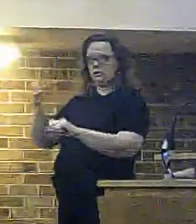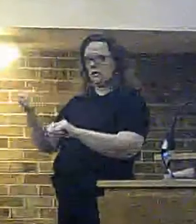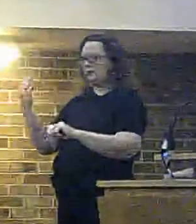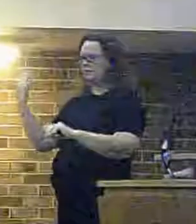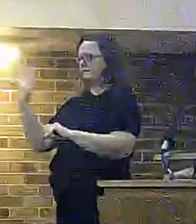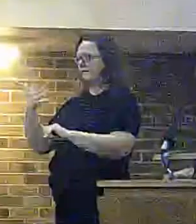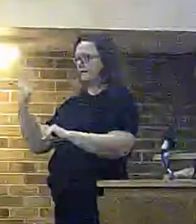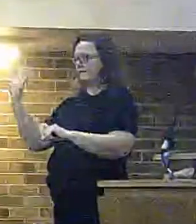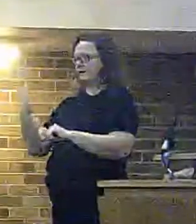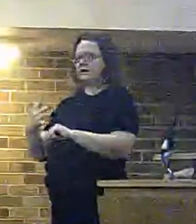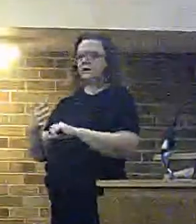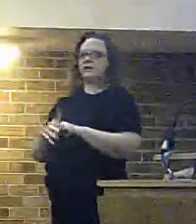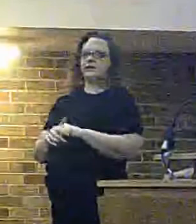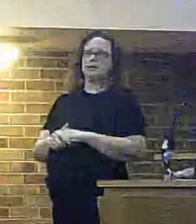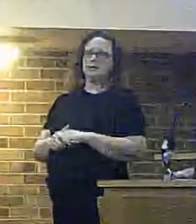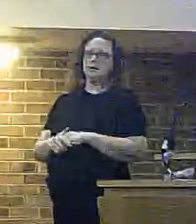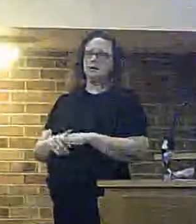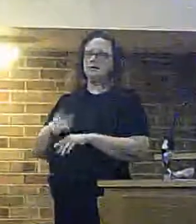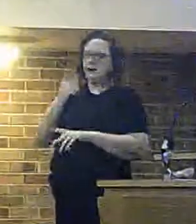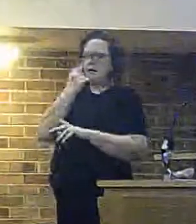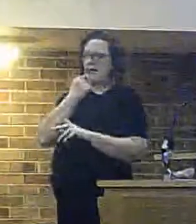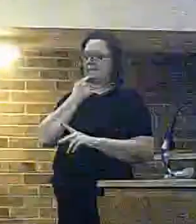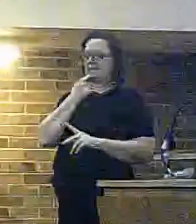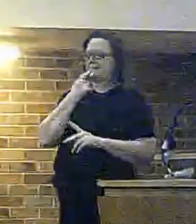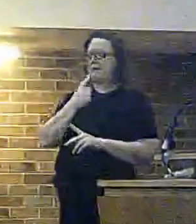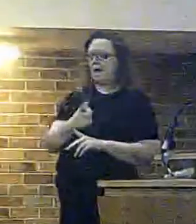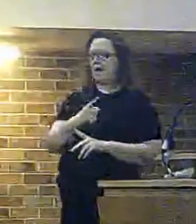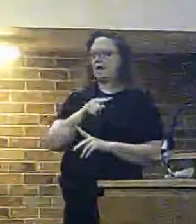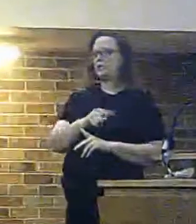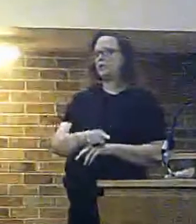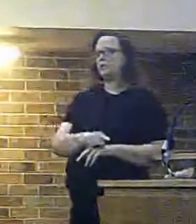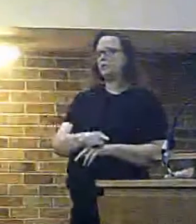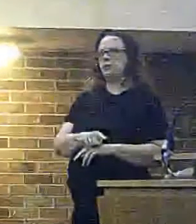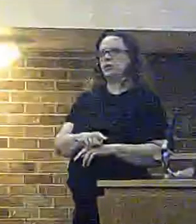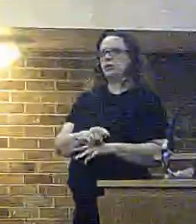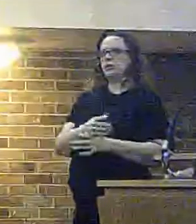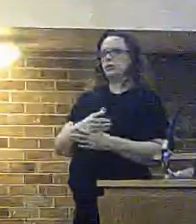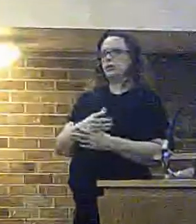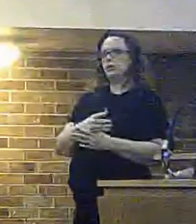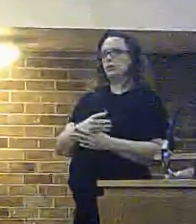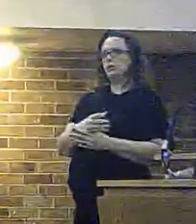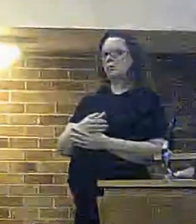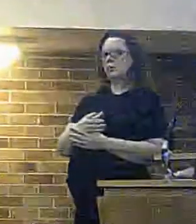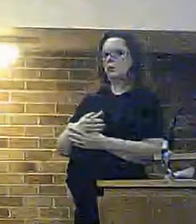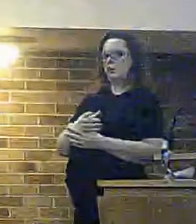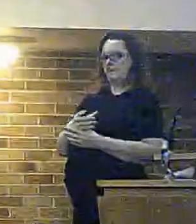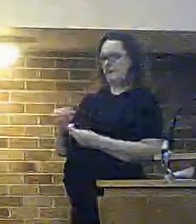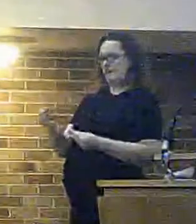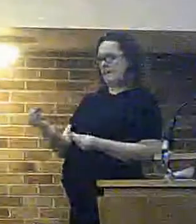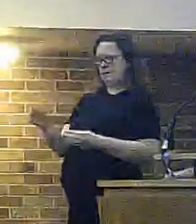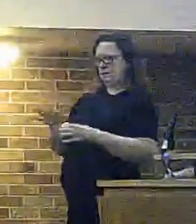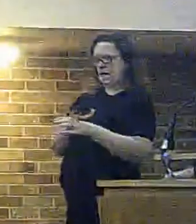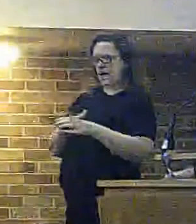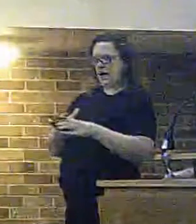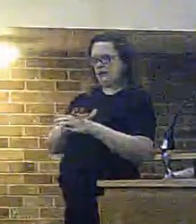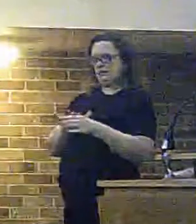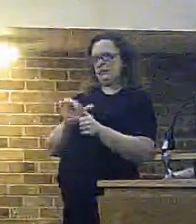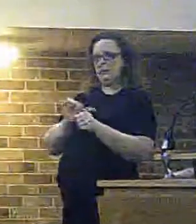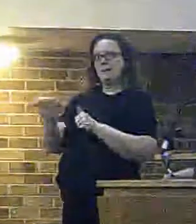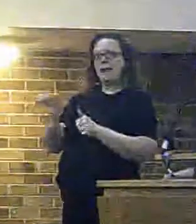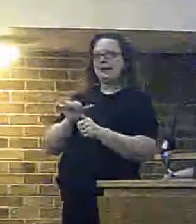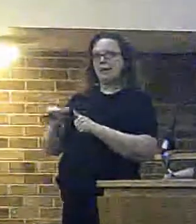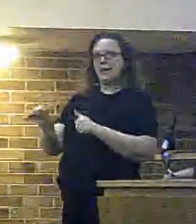2015 now if i may say you've just missed sites which would be more advantageous